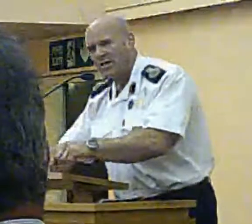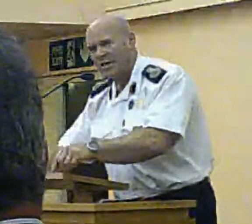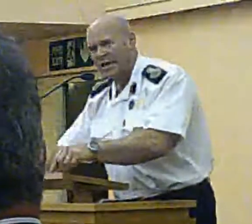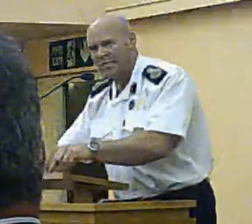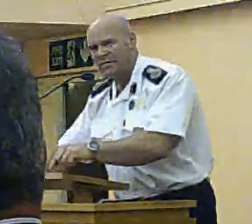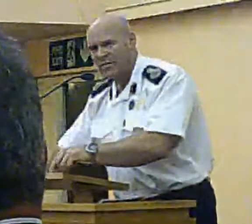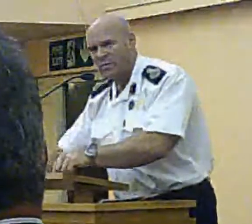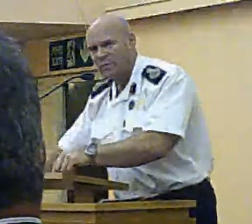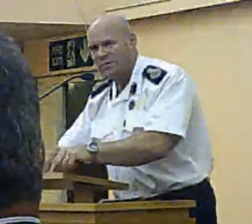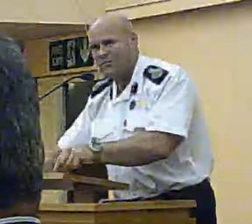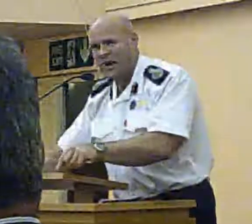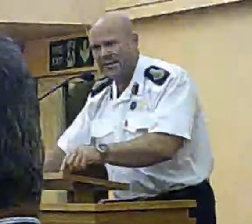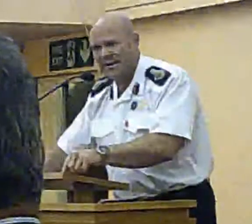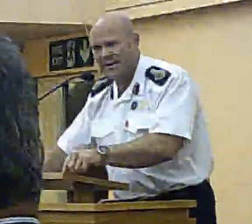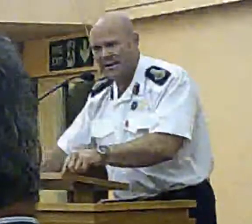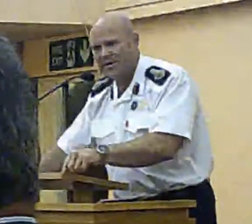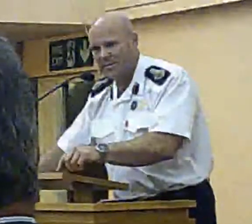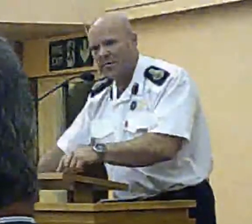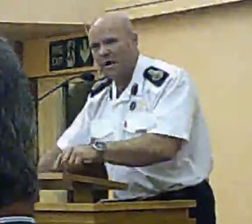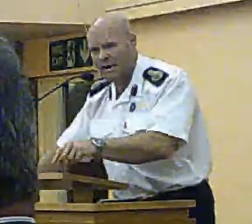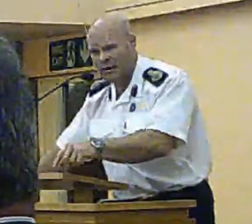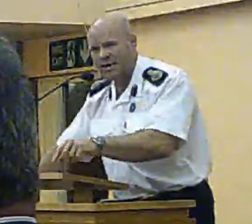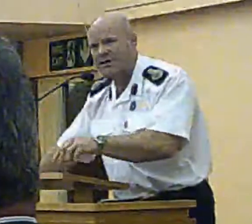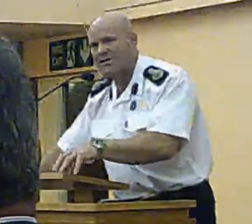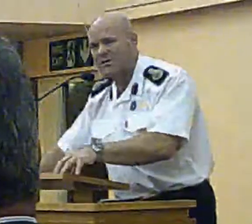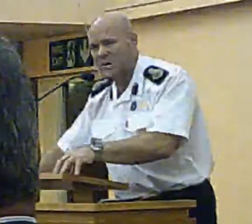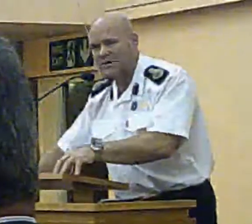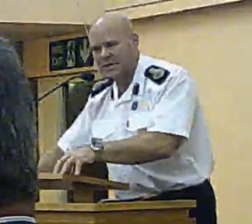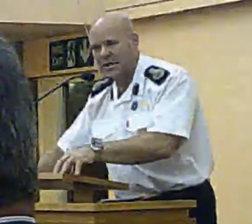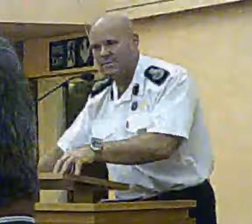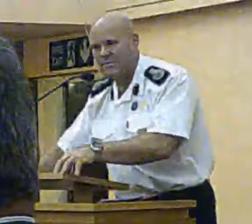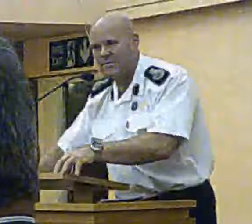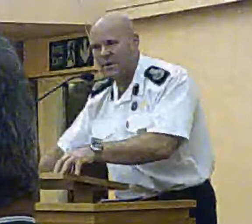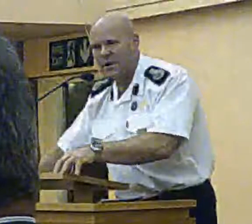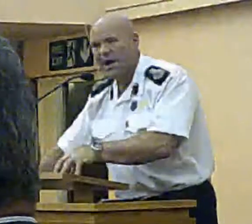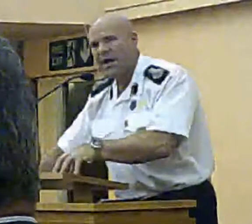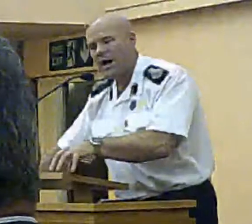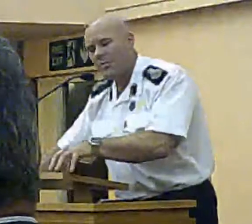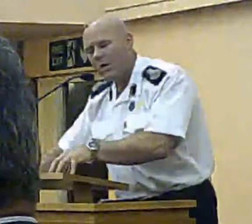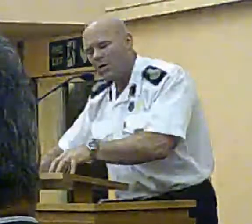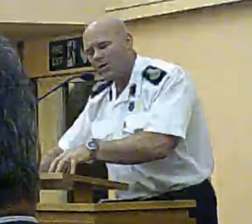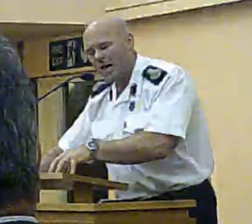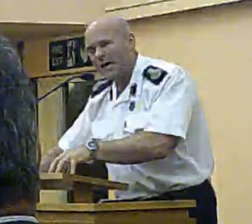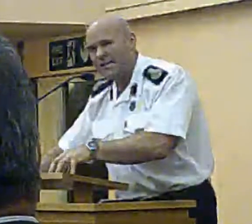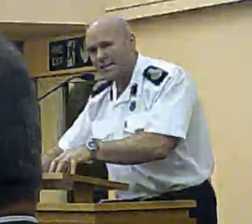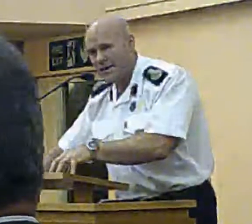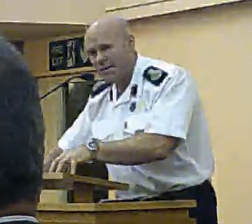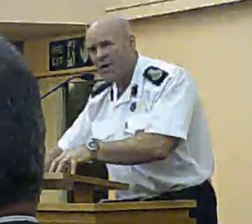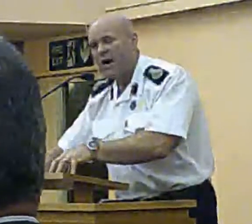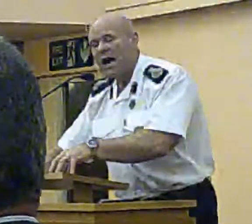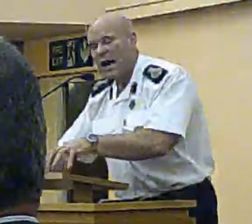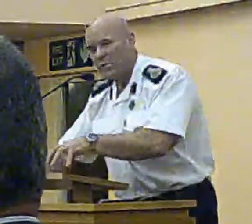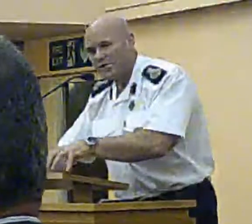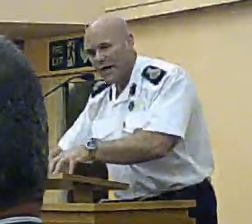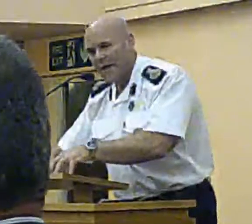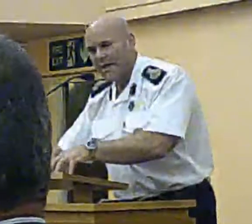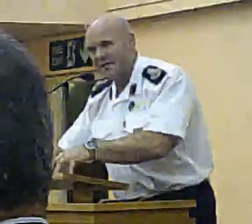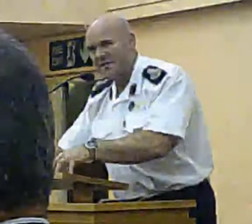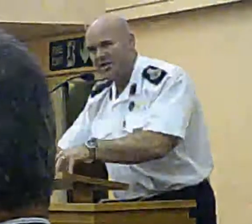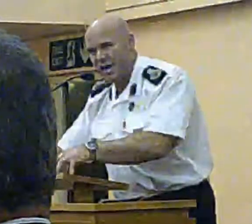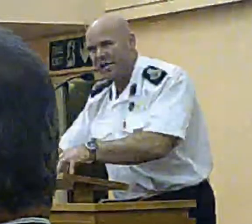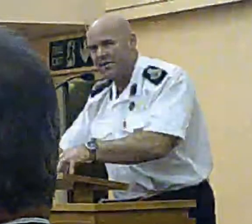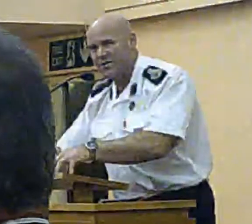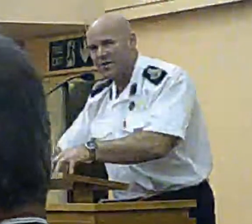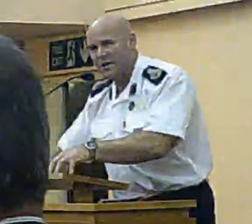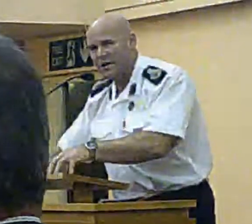cover West Kirby from Upton rather than Greaseby, will increase the response time. And what we're trying to do, and we're trying